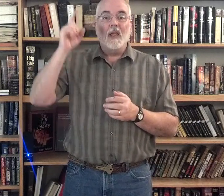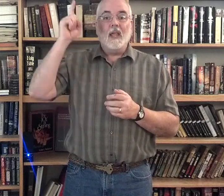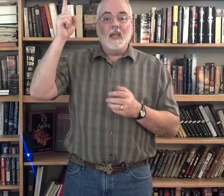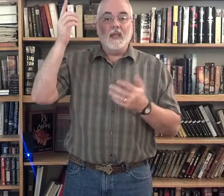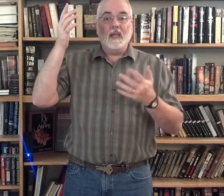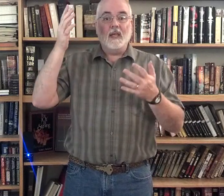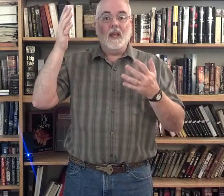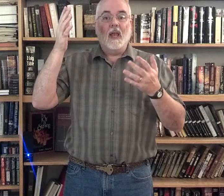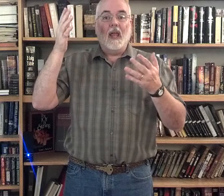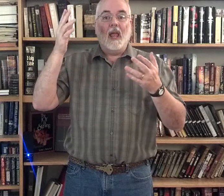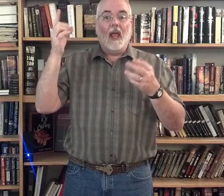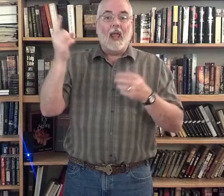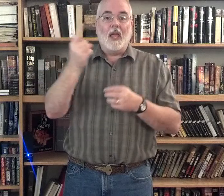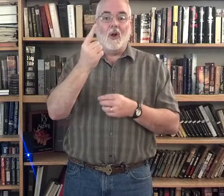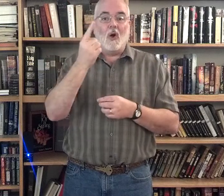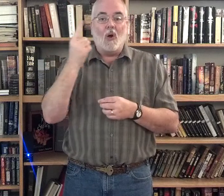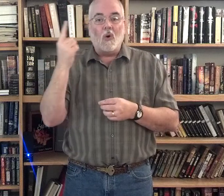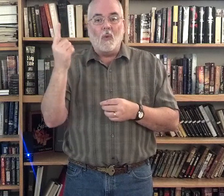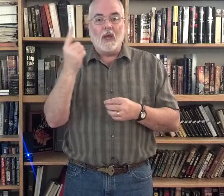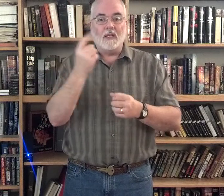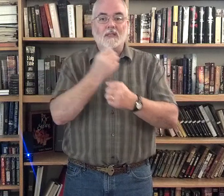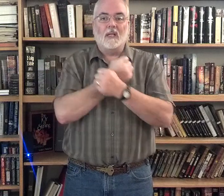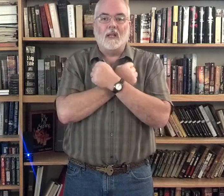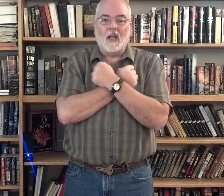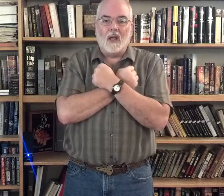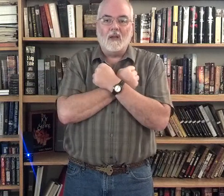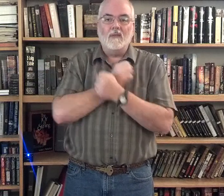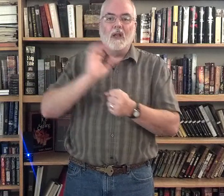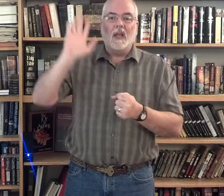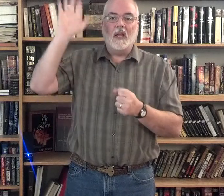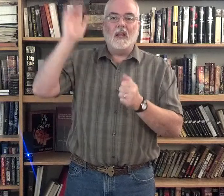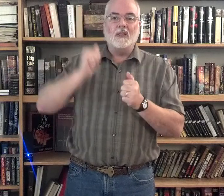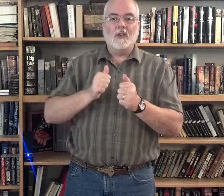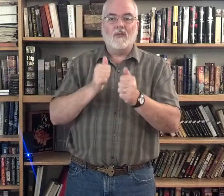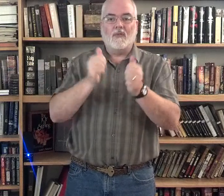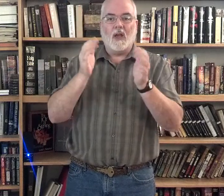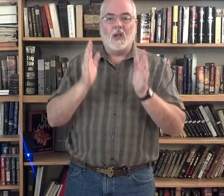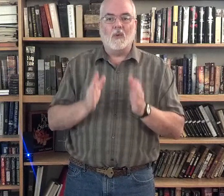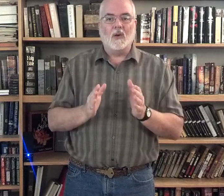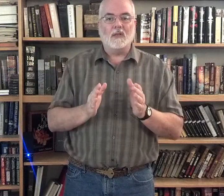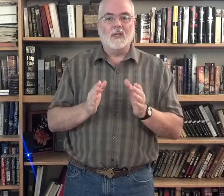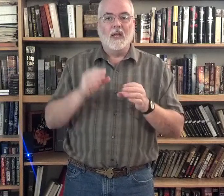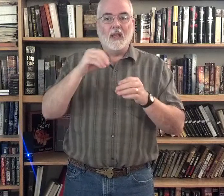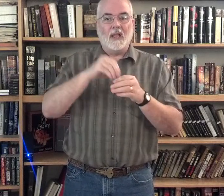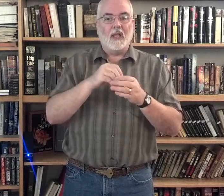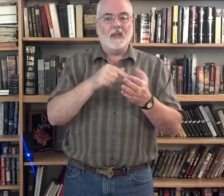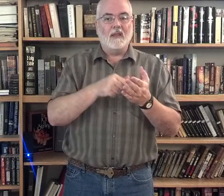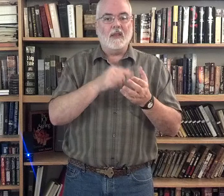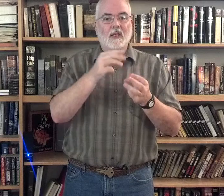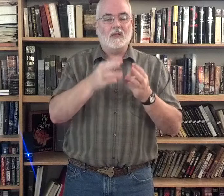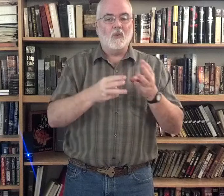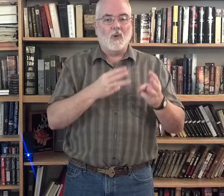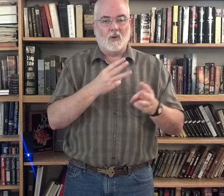He had always loved his followers in this world.